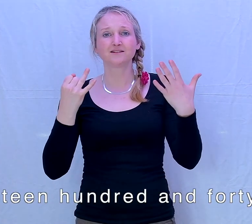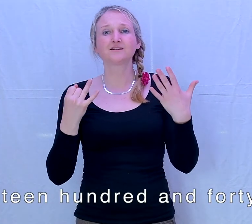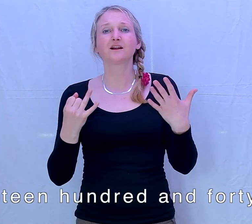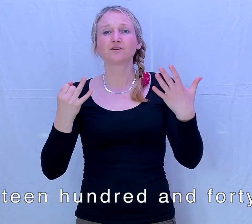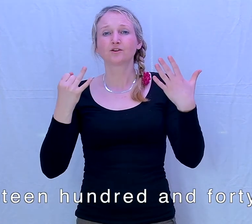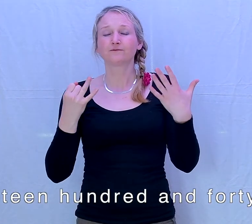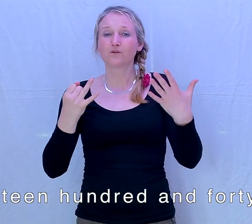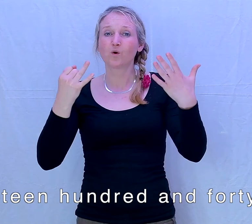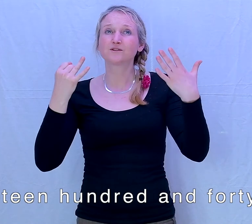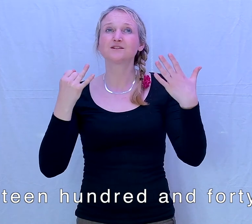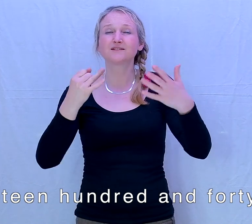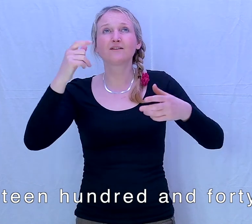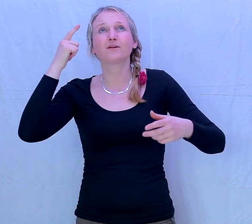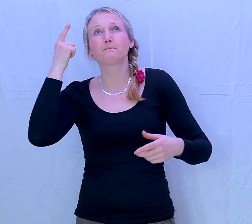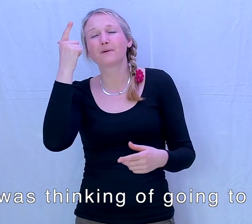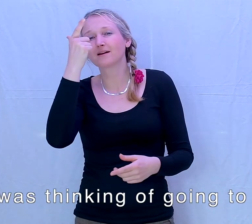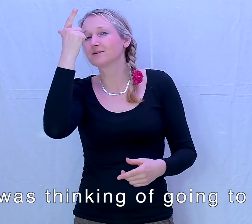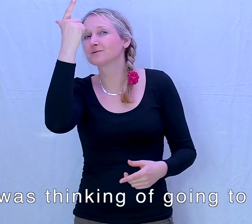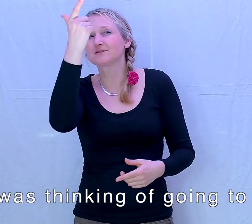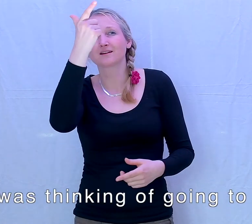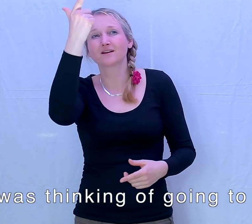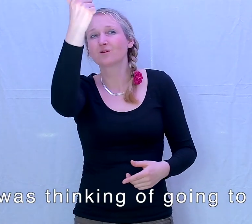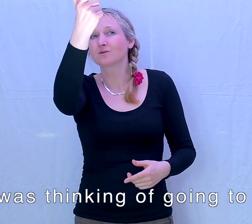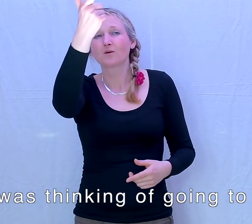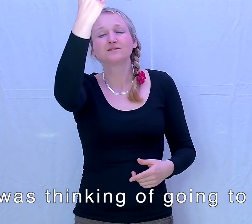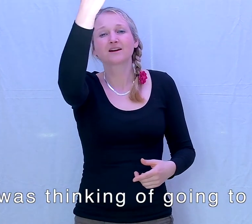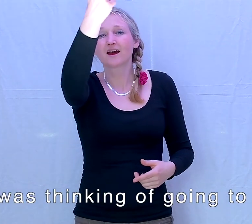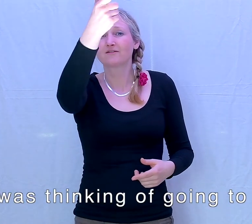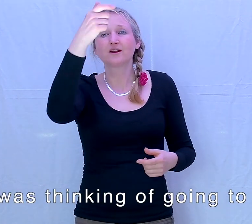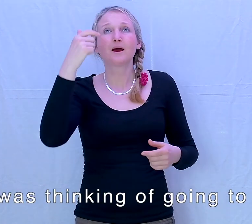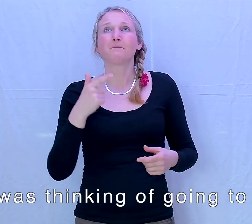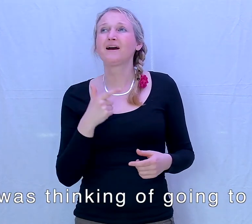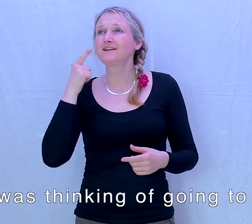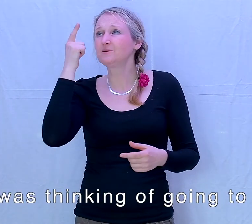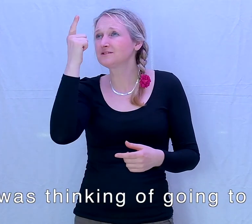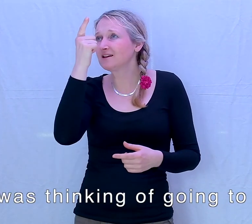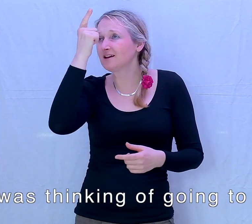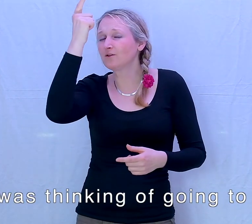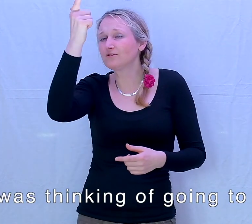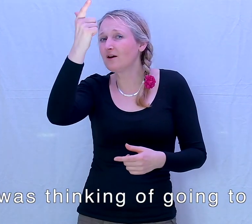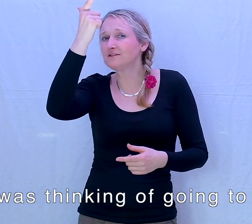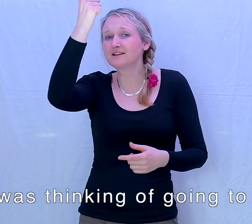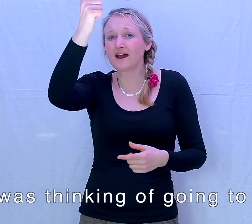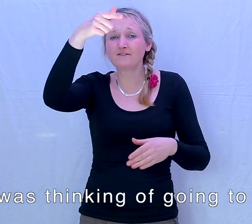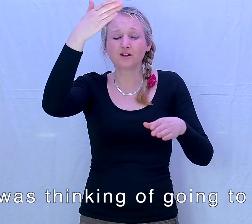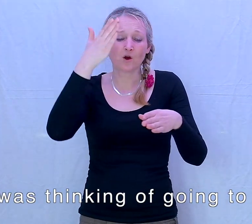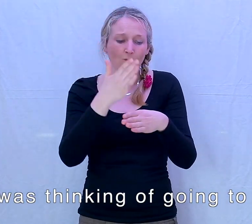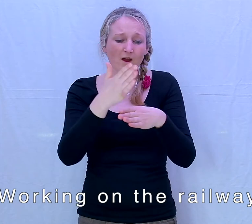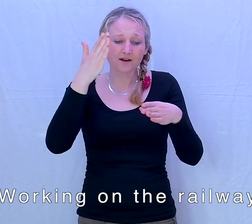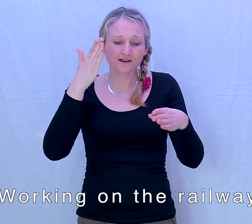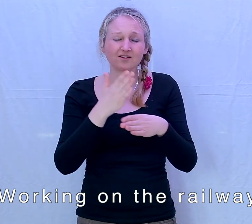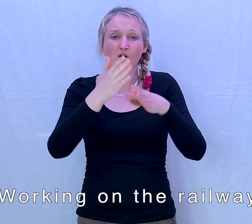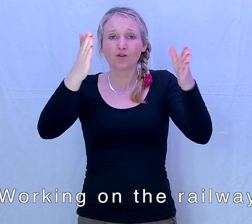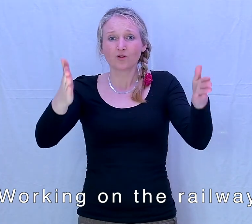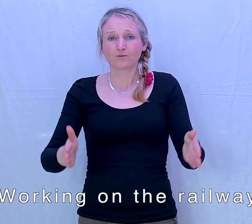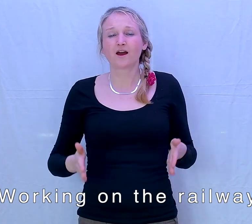In 1847 Paddy was thinking of going to Heaven Paddy was thinking of going to Heaven Working on the